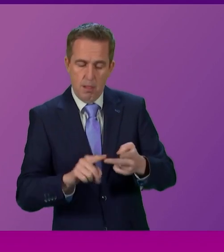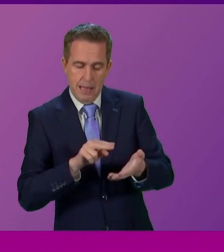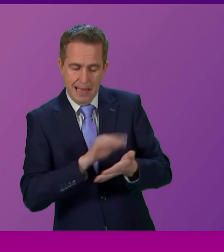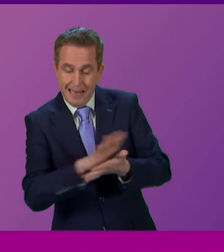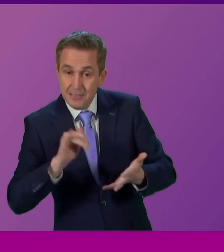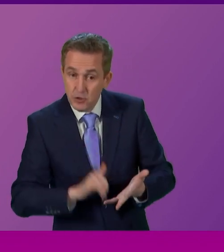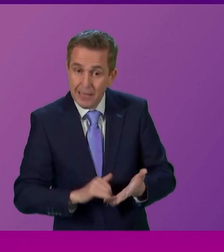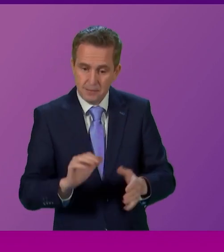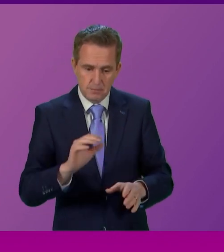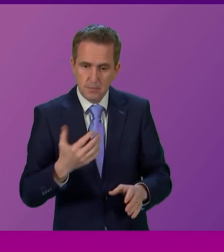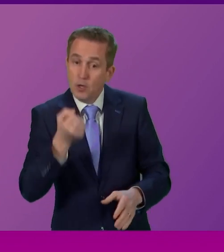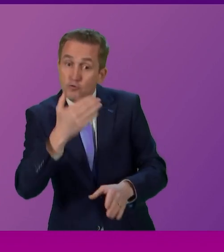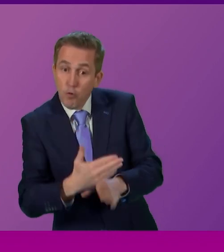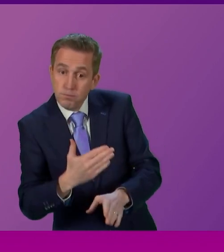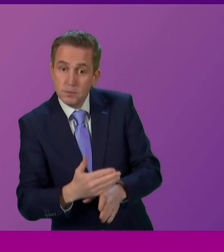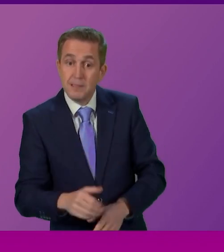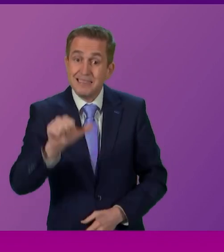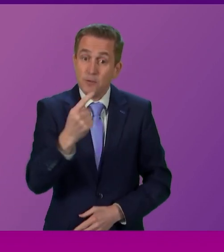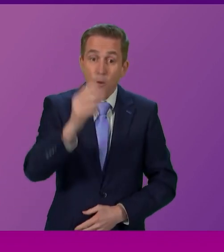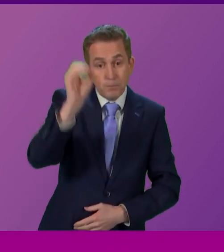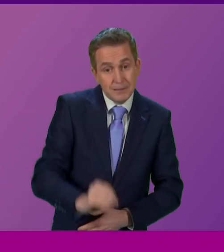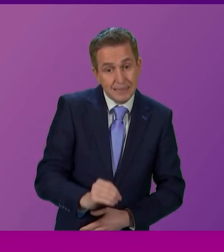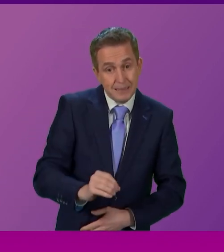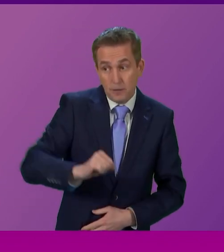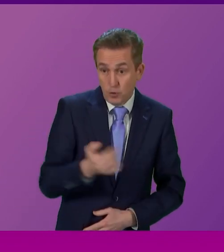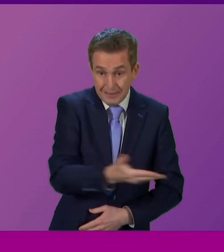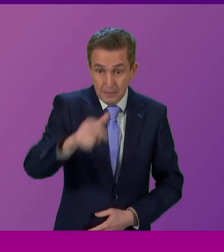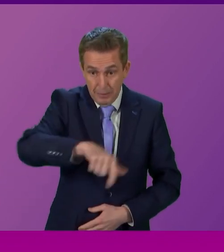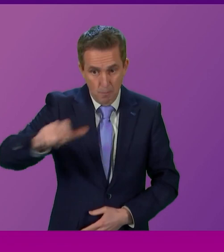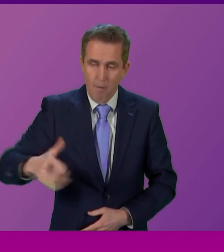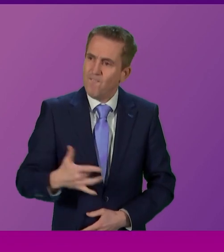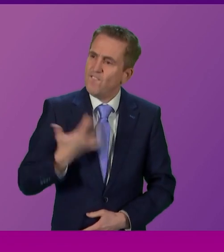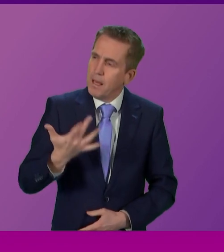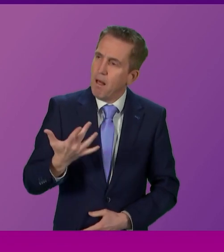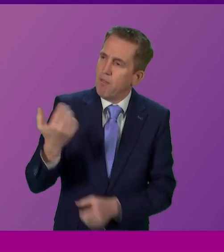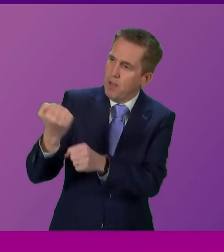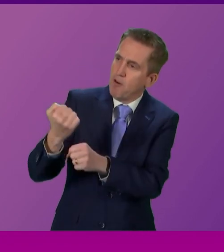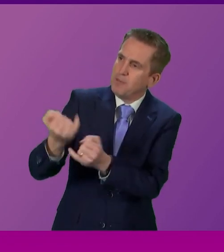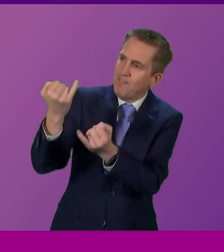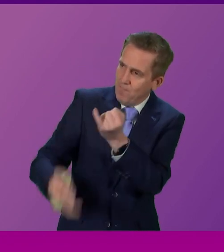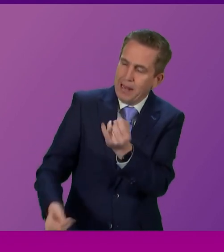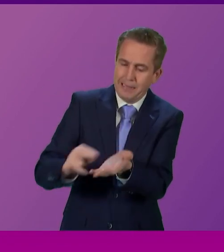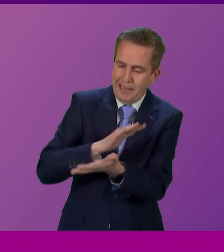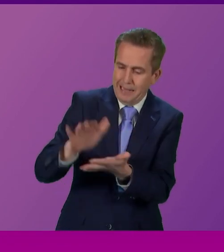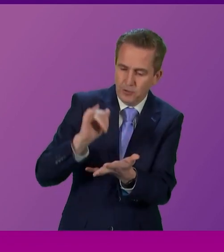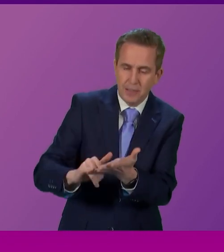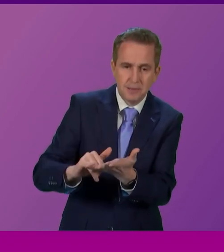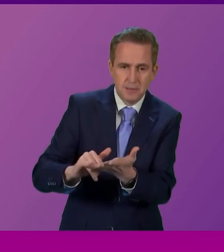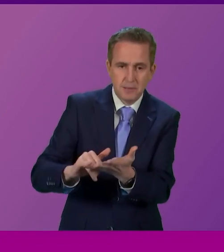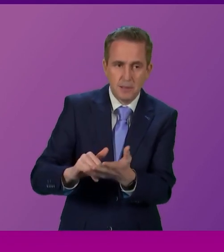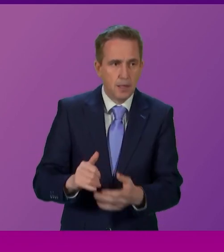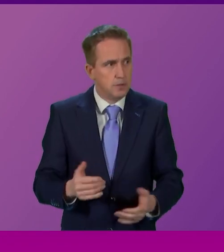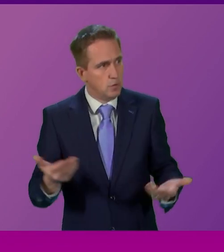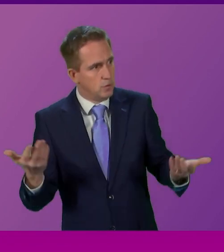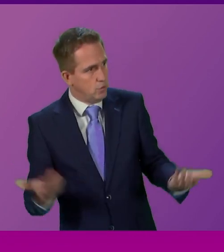Indeed, 61% of Scots believe that the Scottish Government are failing on the NHS. And today has been